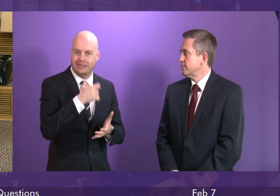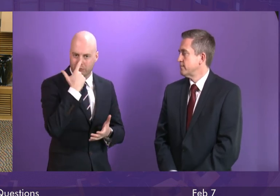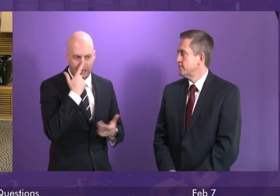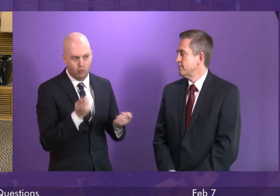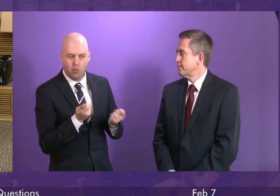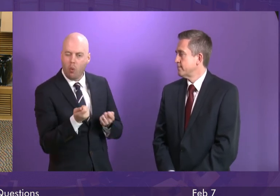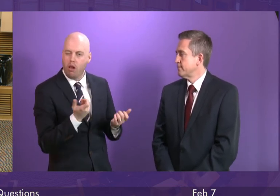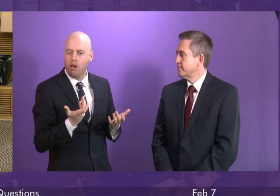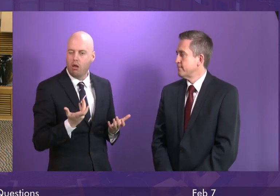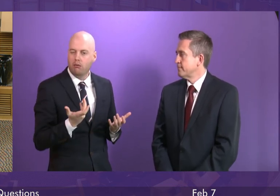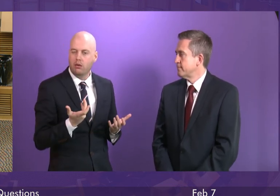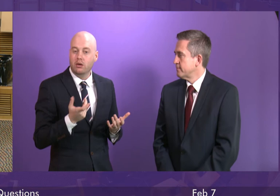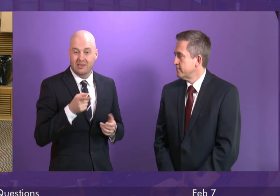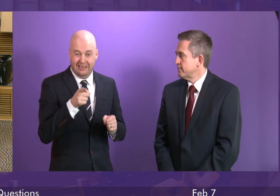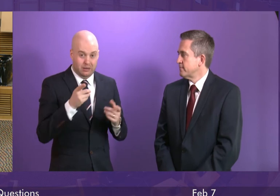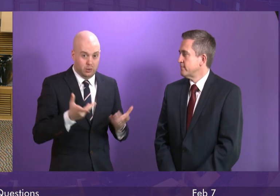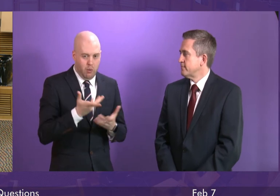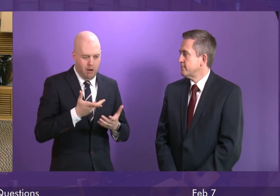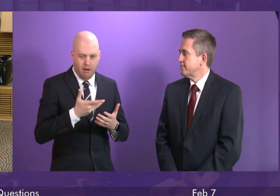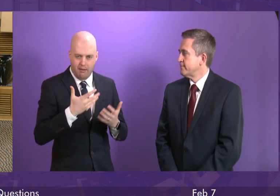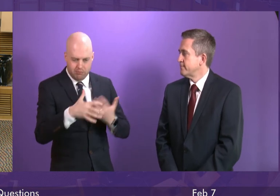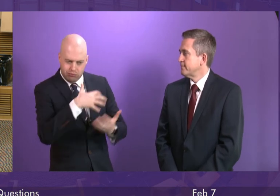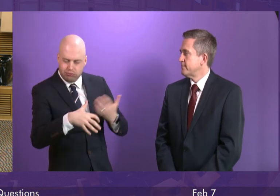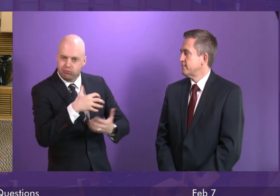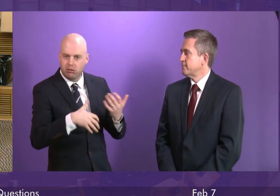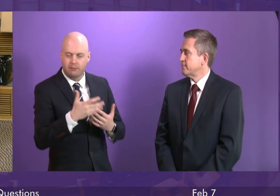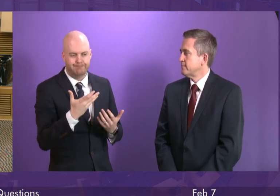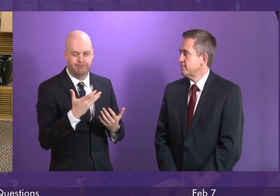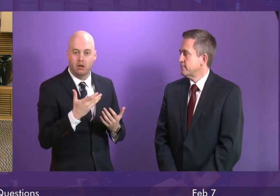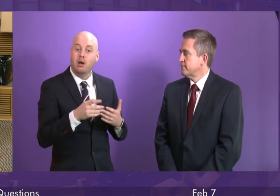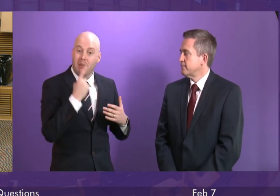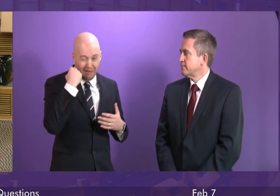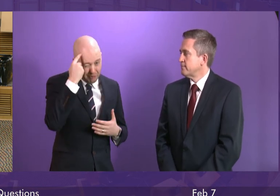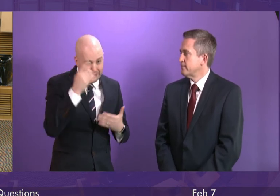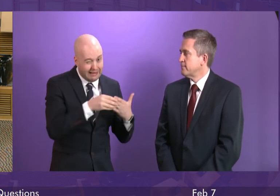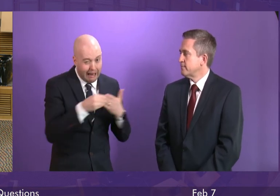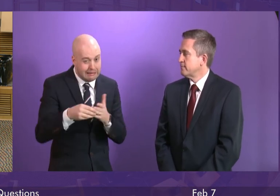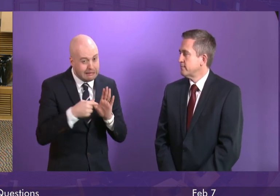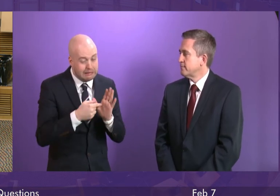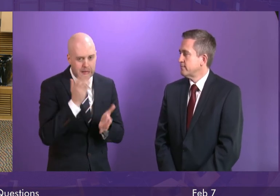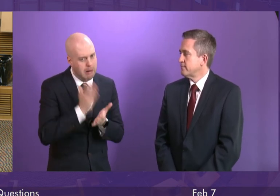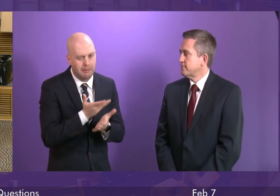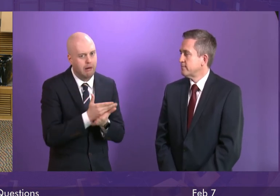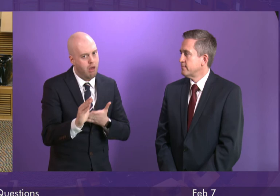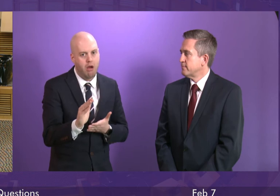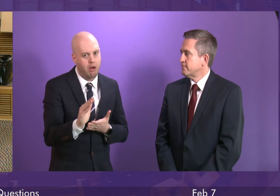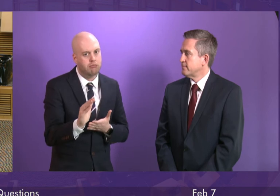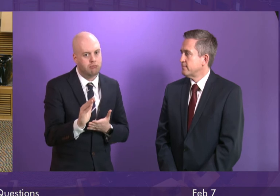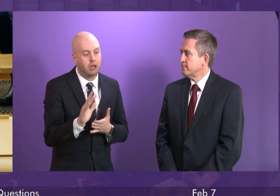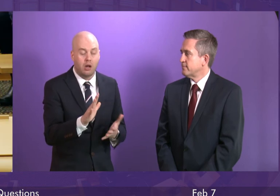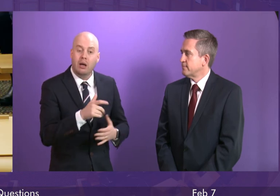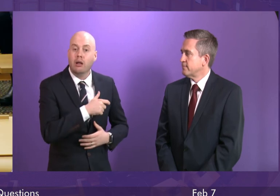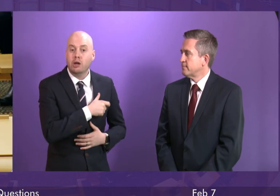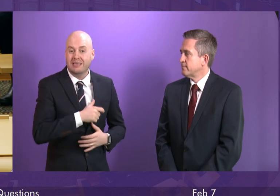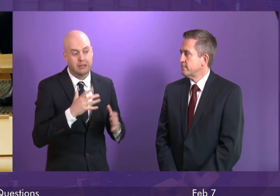and I think that does stretch the spirit of the guidance which I think is crystal clear on this question but the Committee has raised that